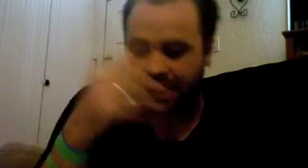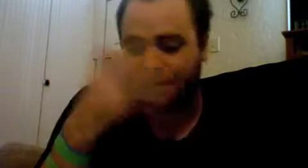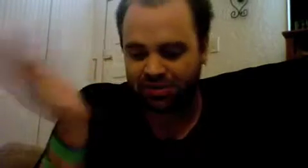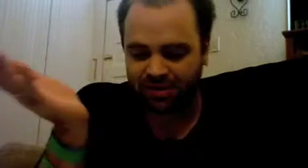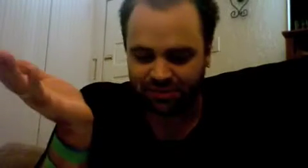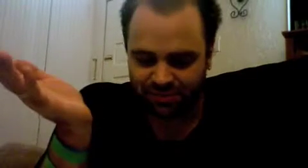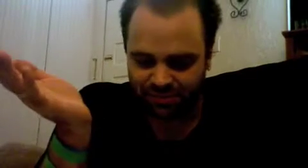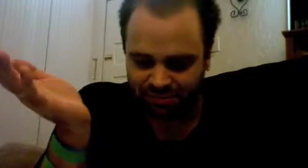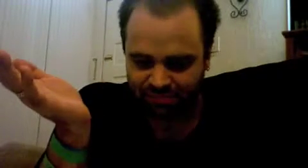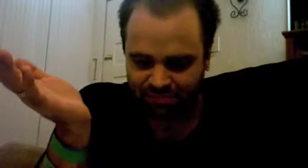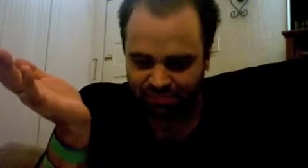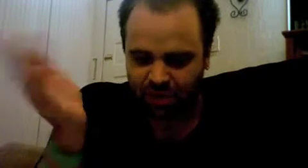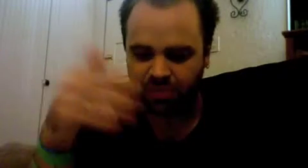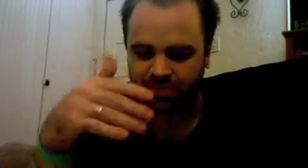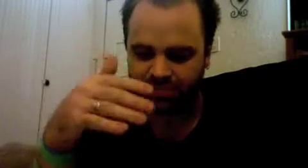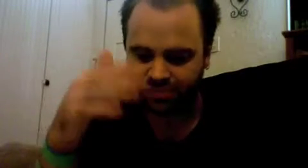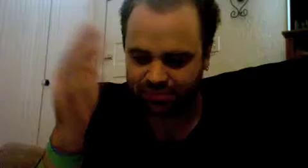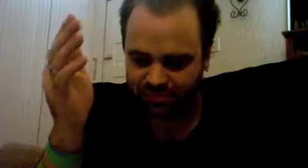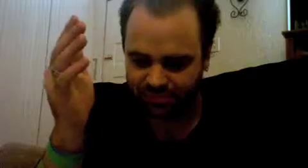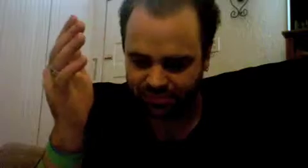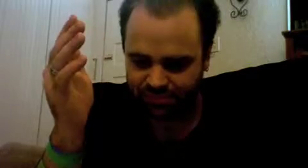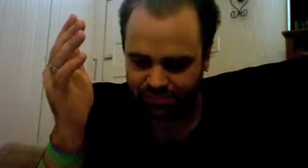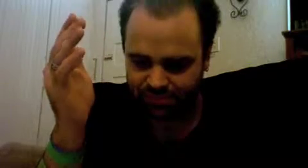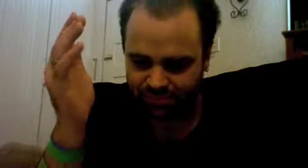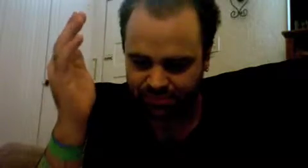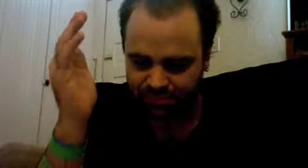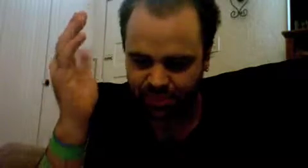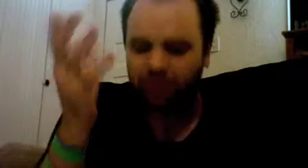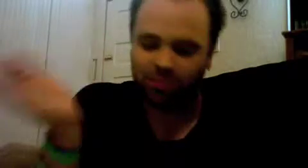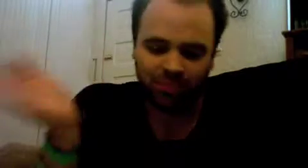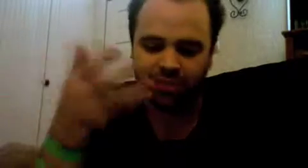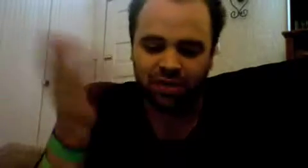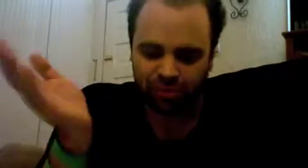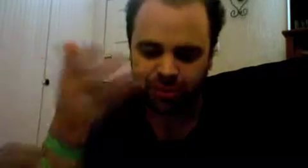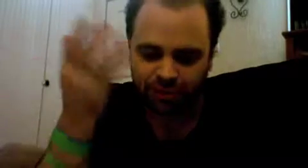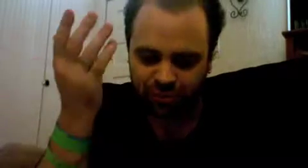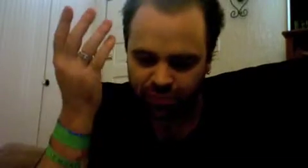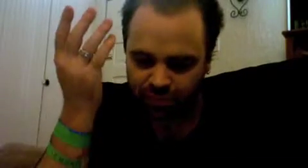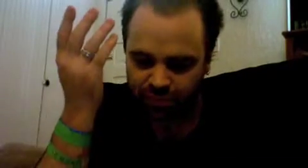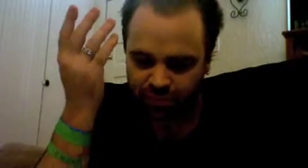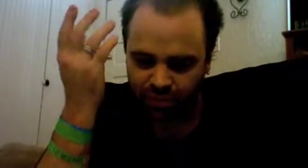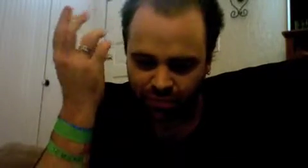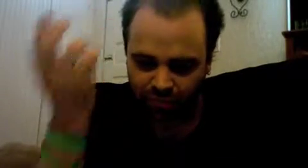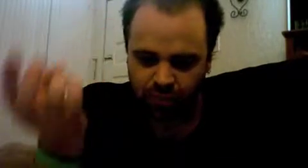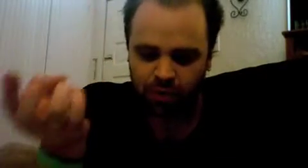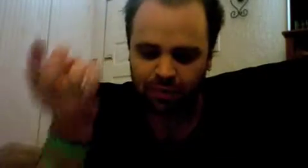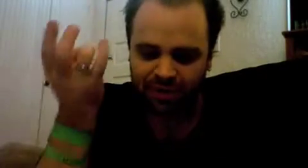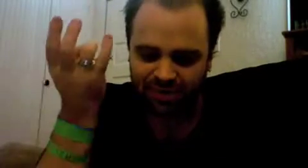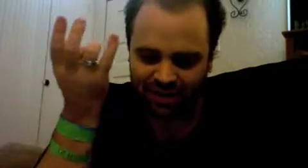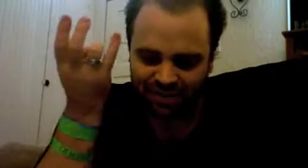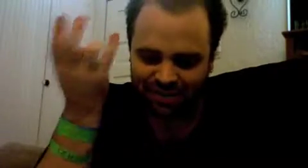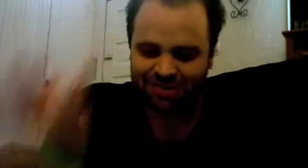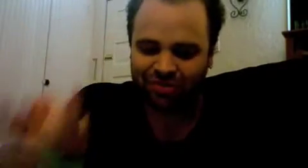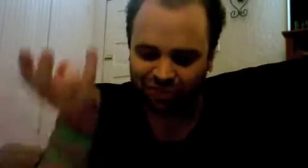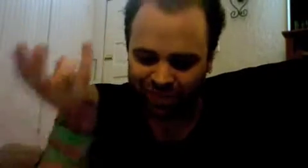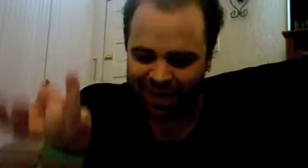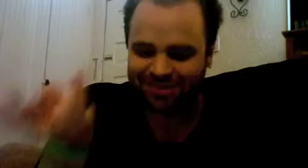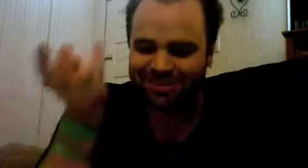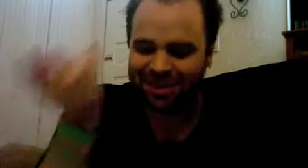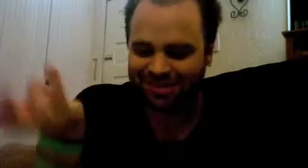he says you know or just because the form is as essential to the essence as